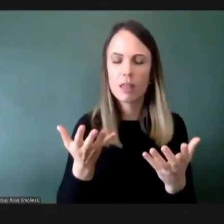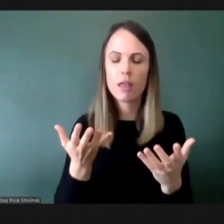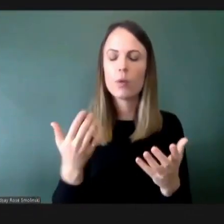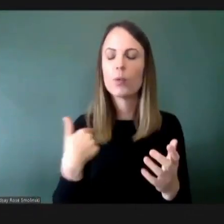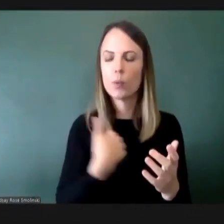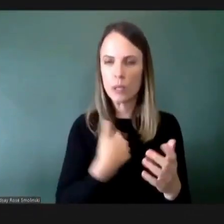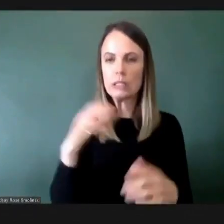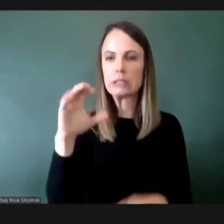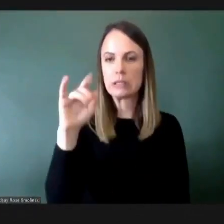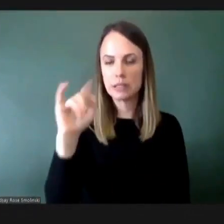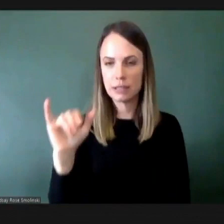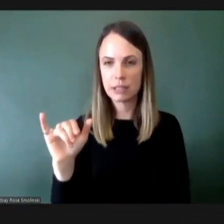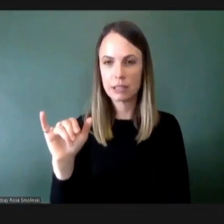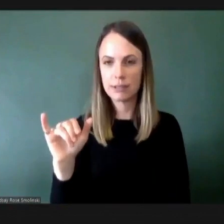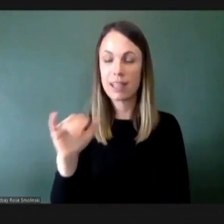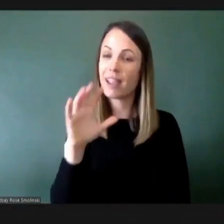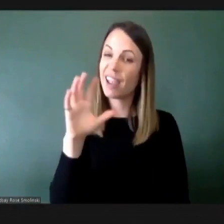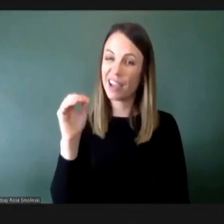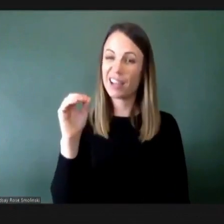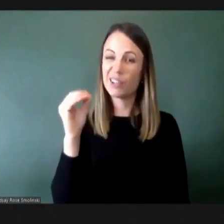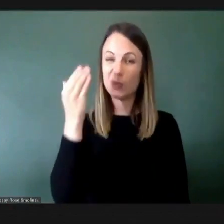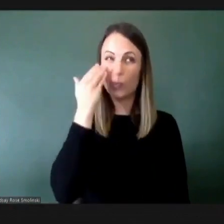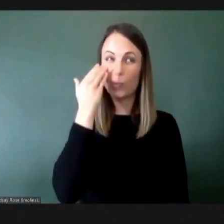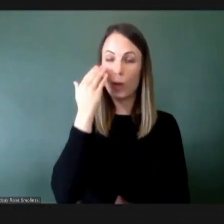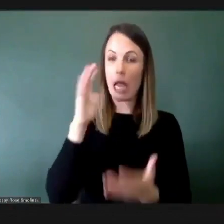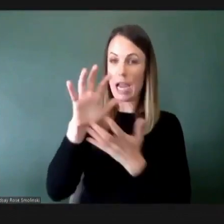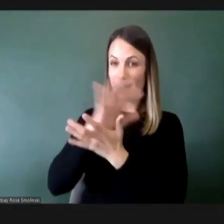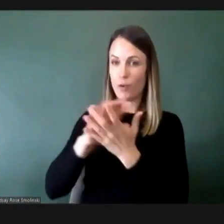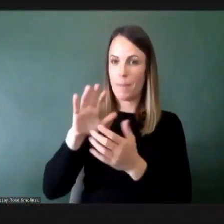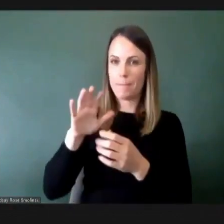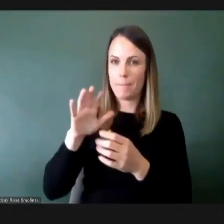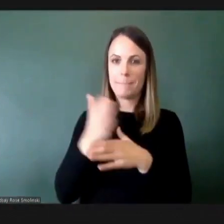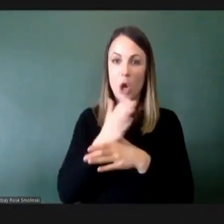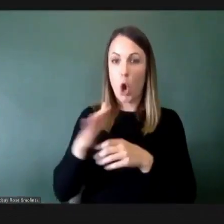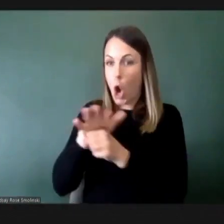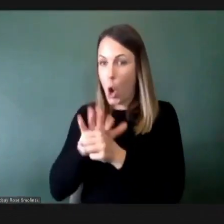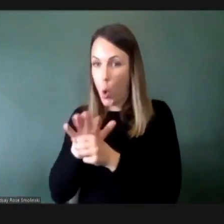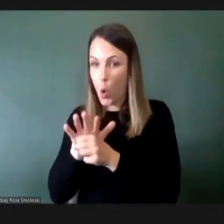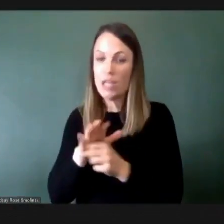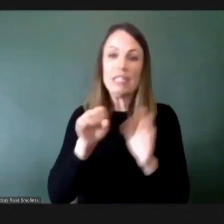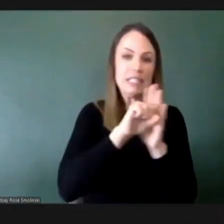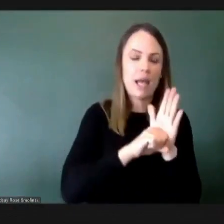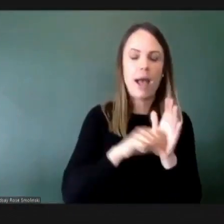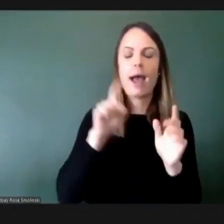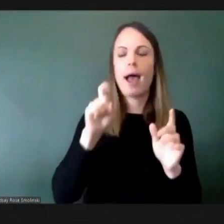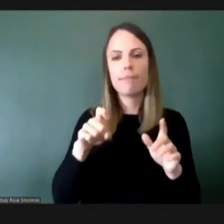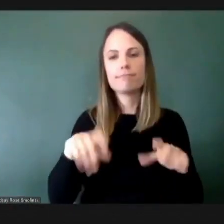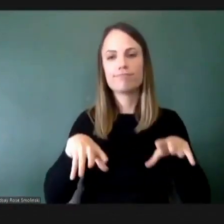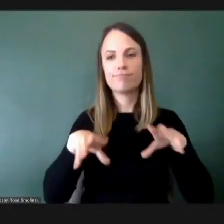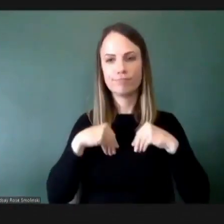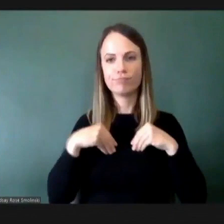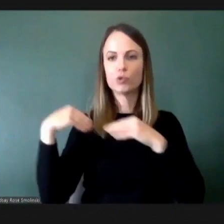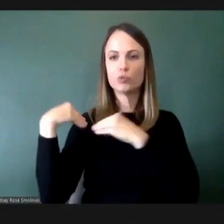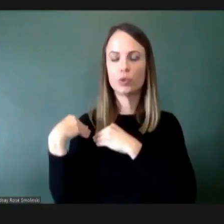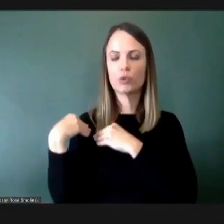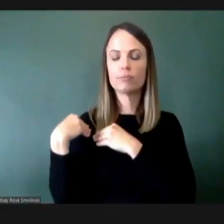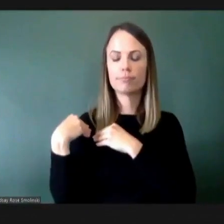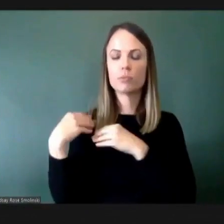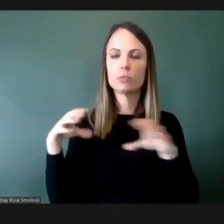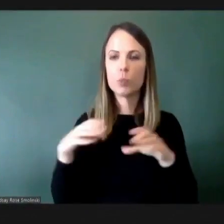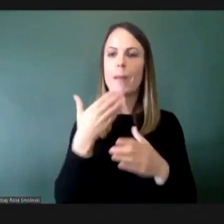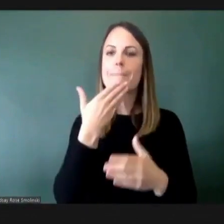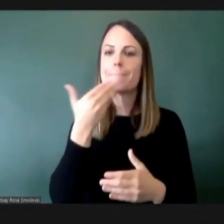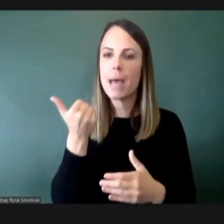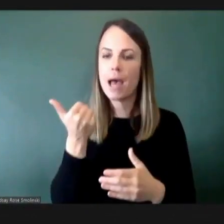we as a city and the confusion between the local information and the state information, we have to take responsibility of doing a better job around